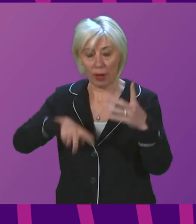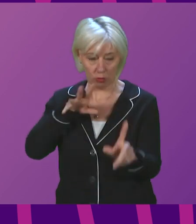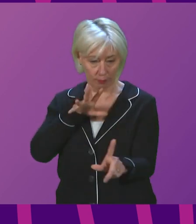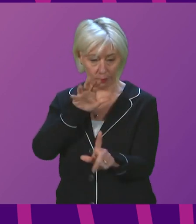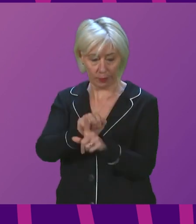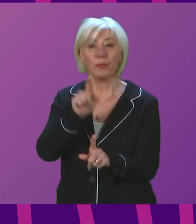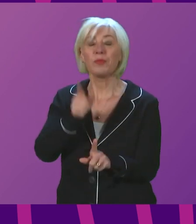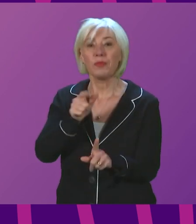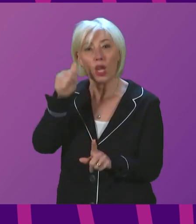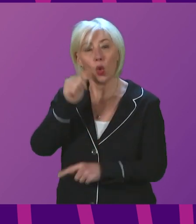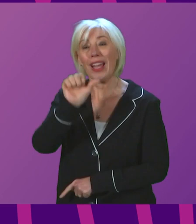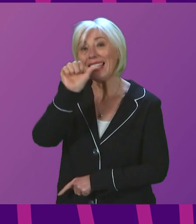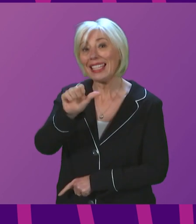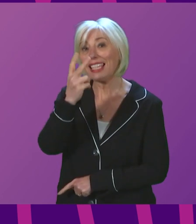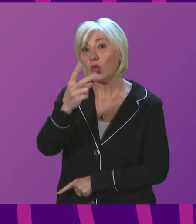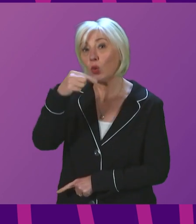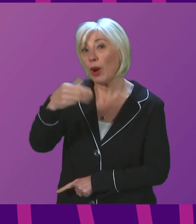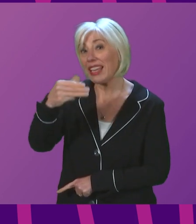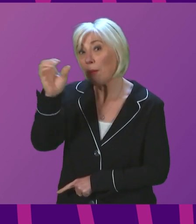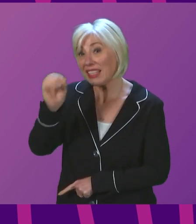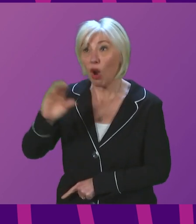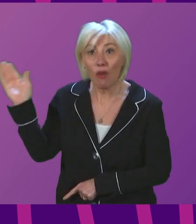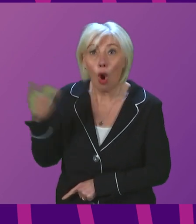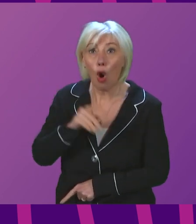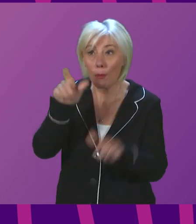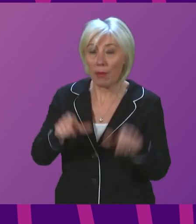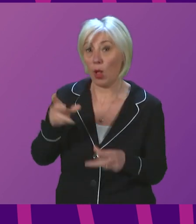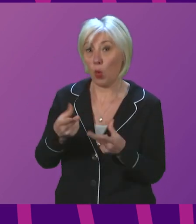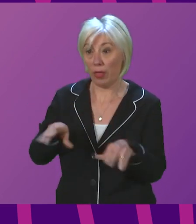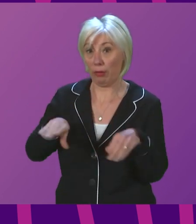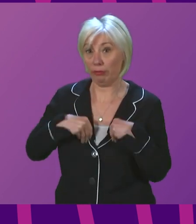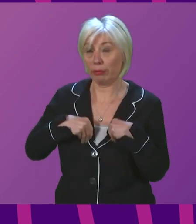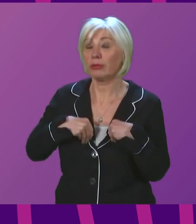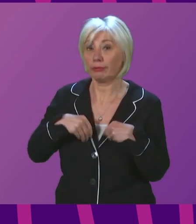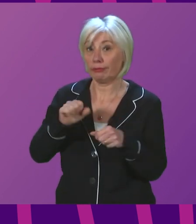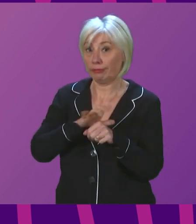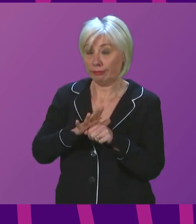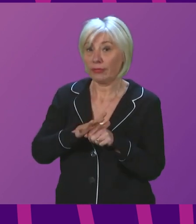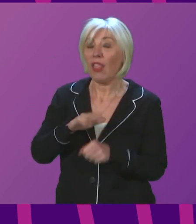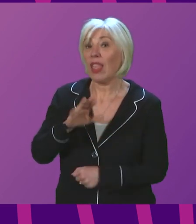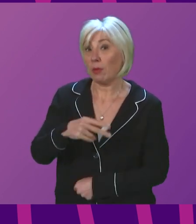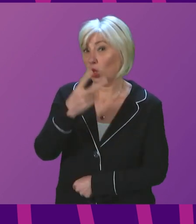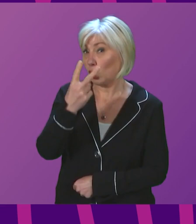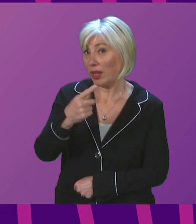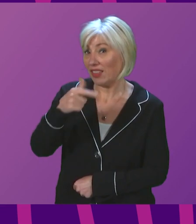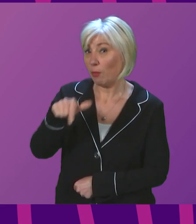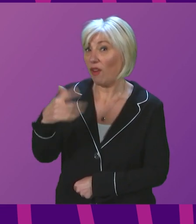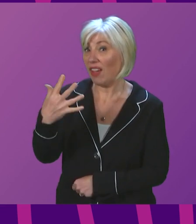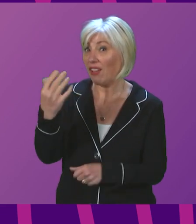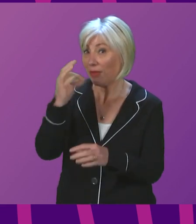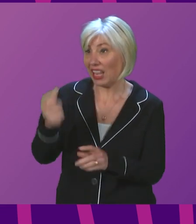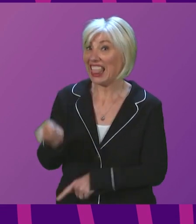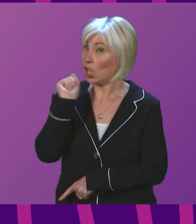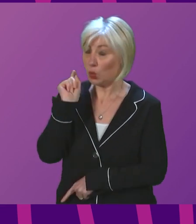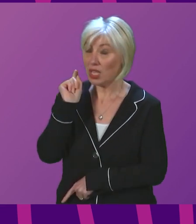now accounts for 62.9% of all cases. That's compared to 27.5% this time